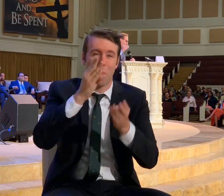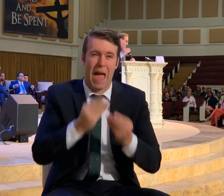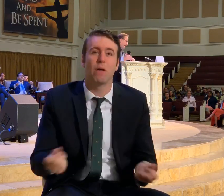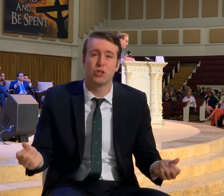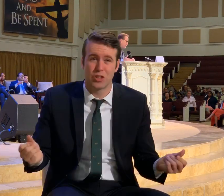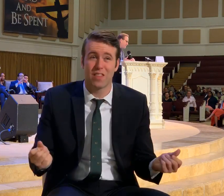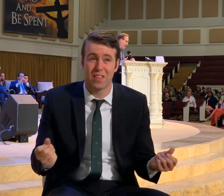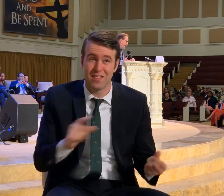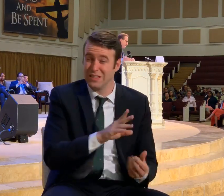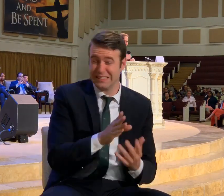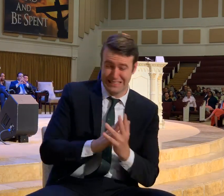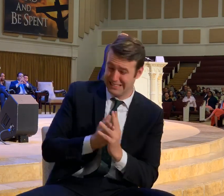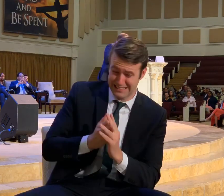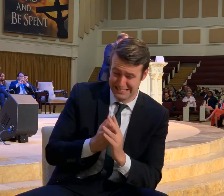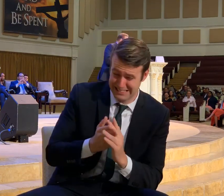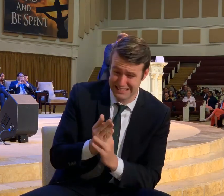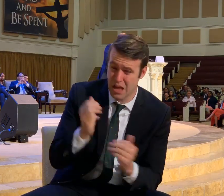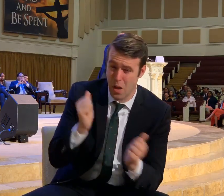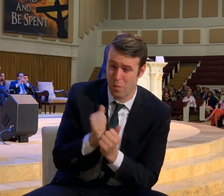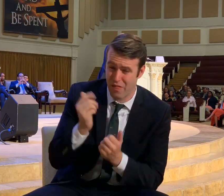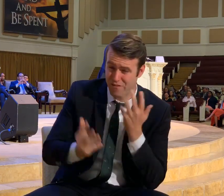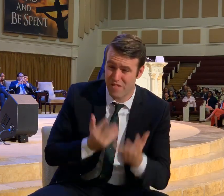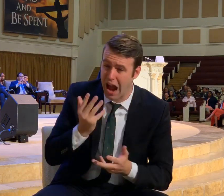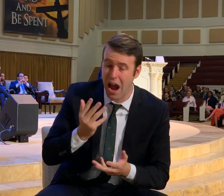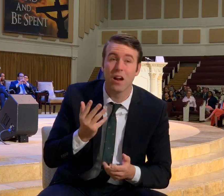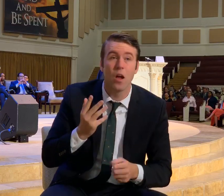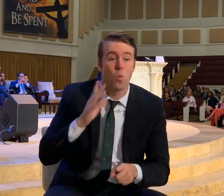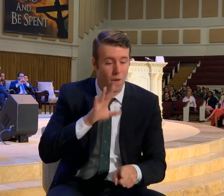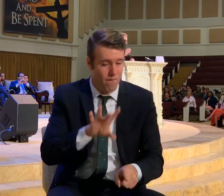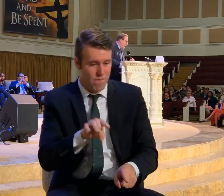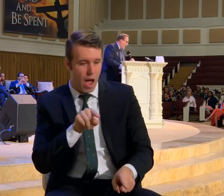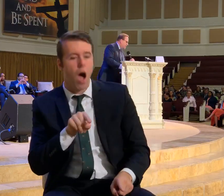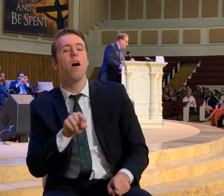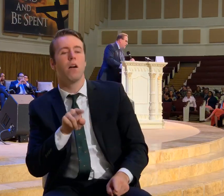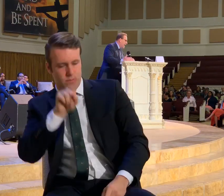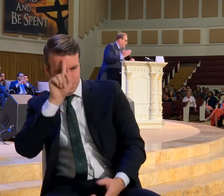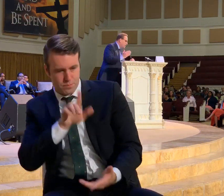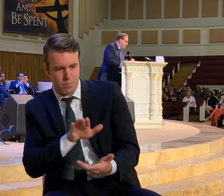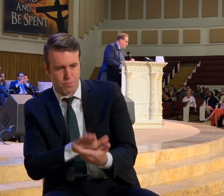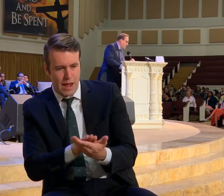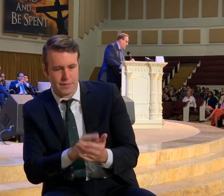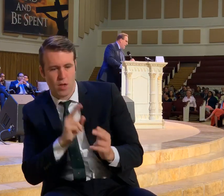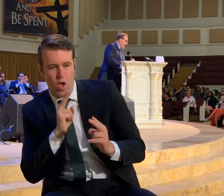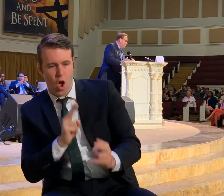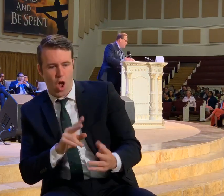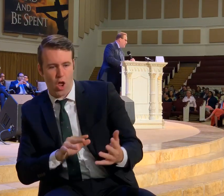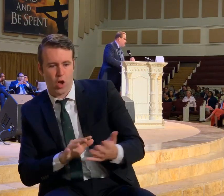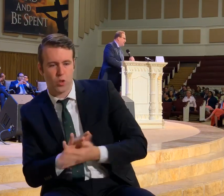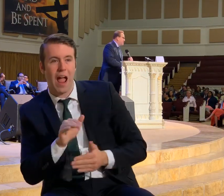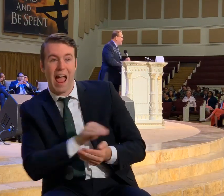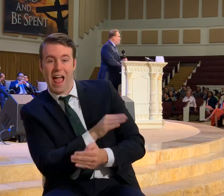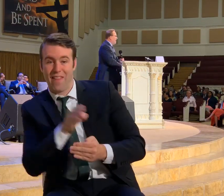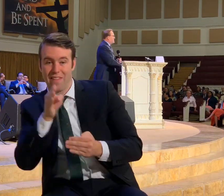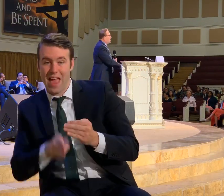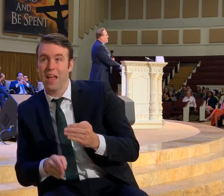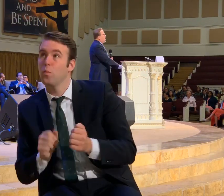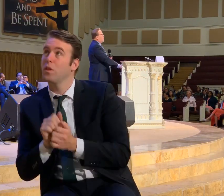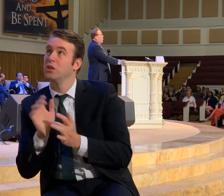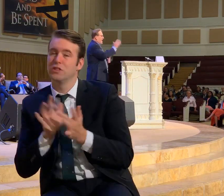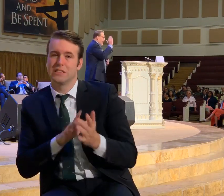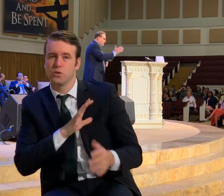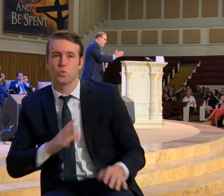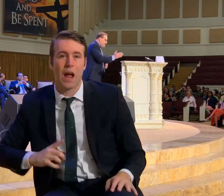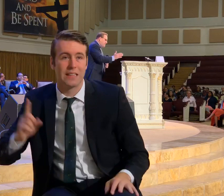Though it be tried to fire. Might be found unto praise. And honor. And glory. At the appearance of Jesus Christ.